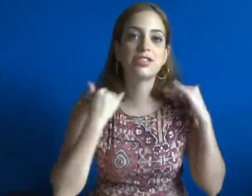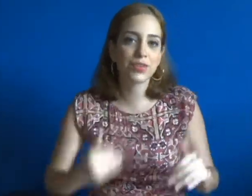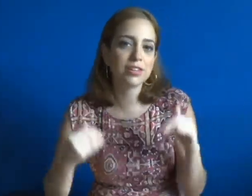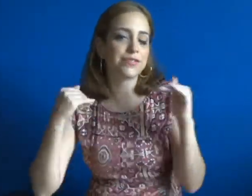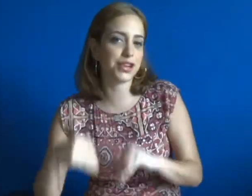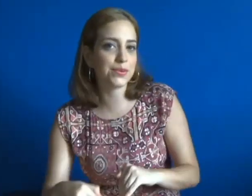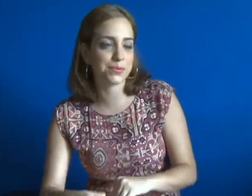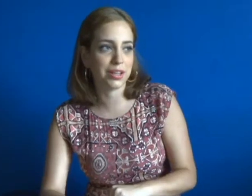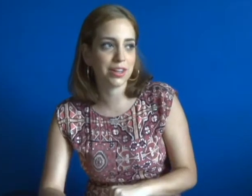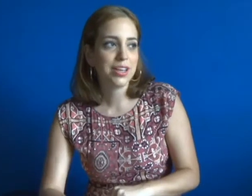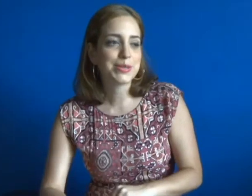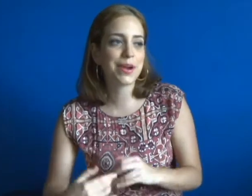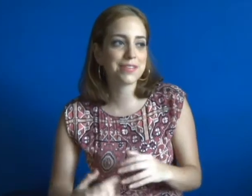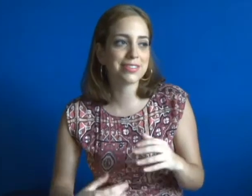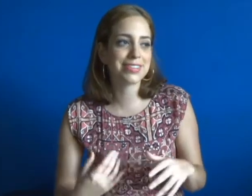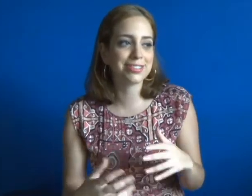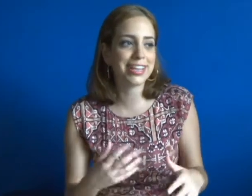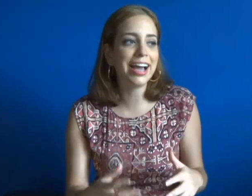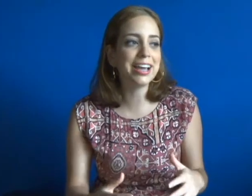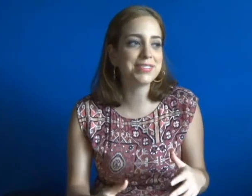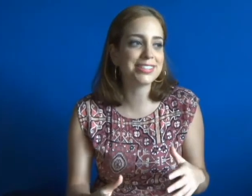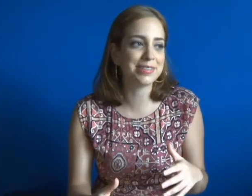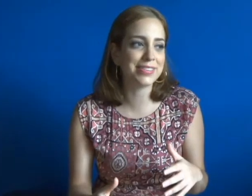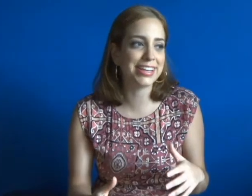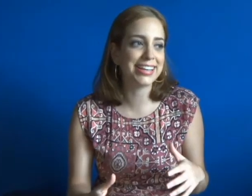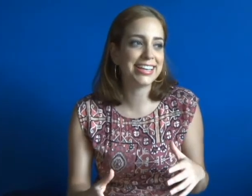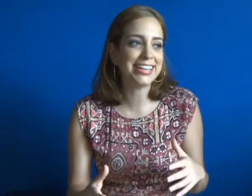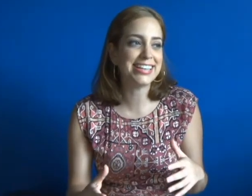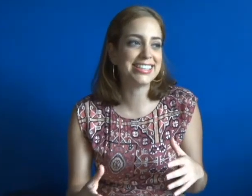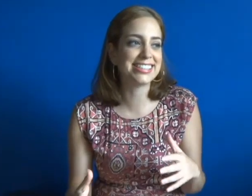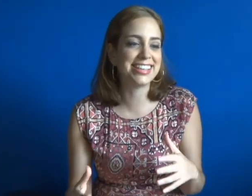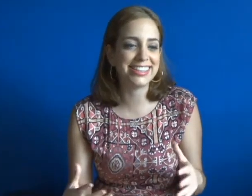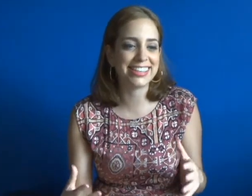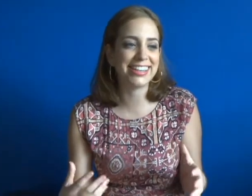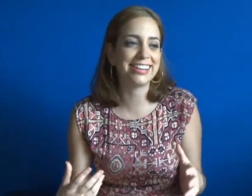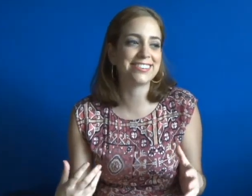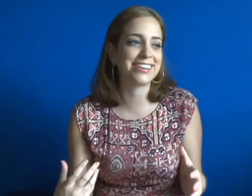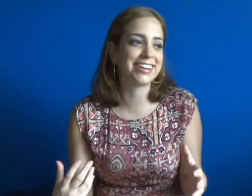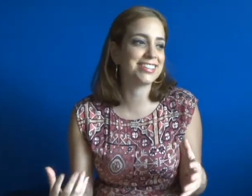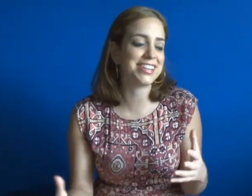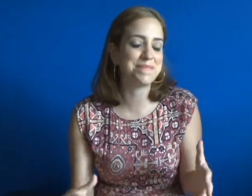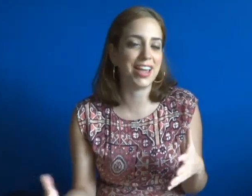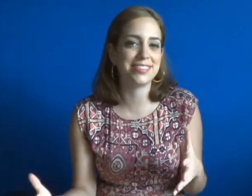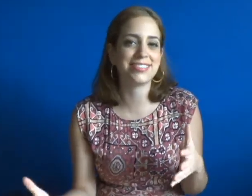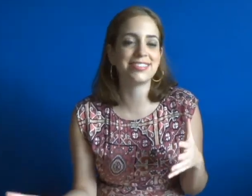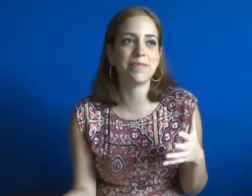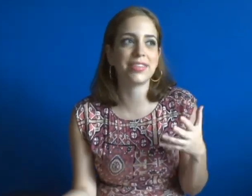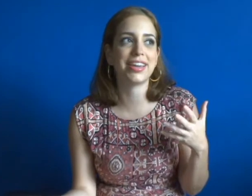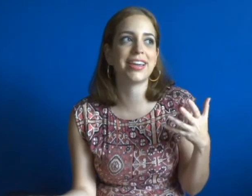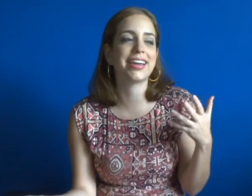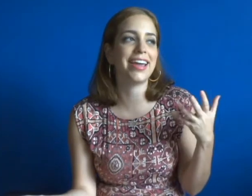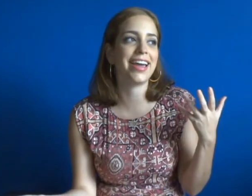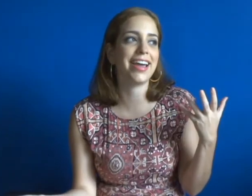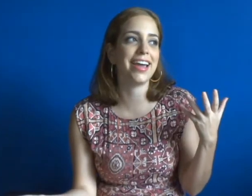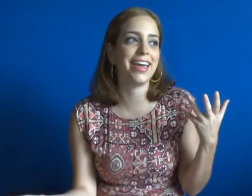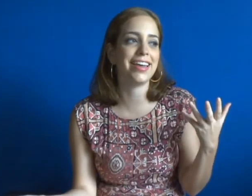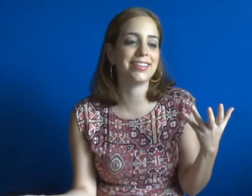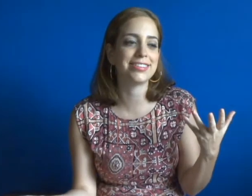it's real for you as well. So every single time that something is not there or she imagines something and